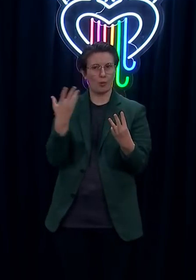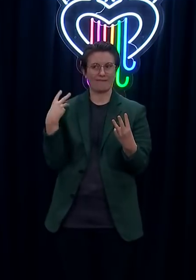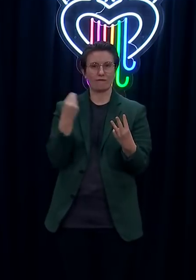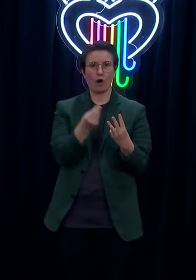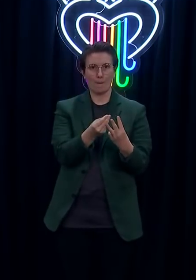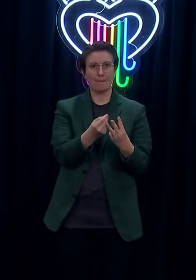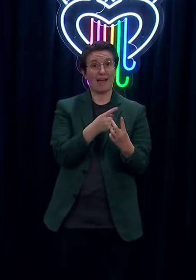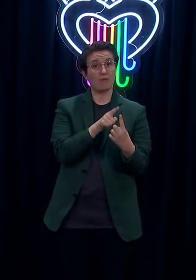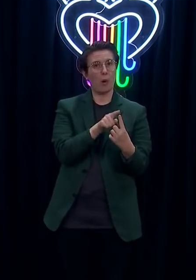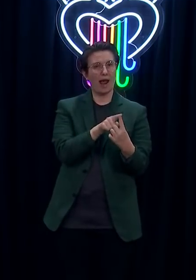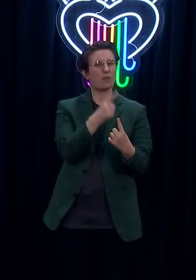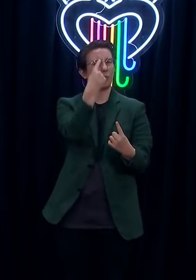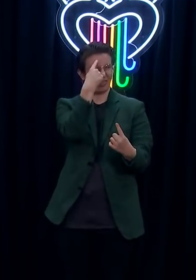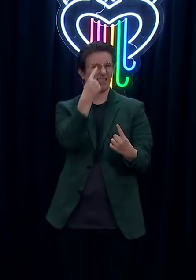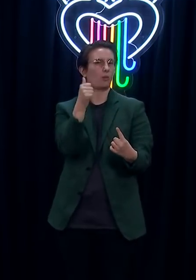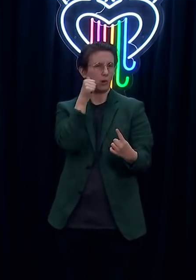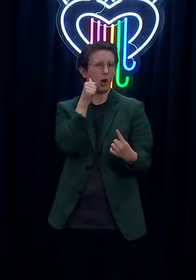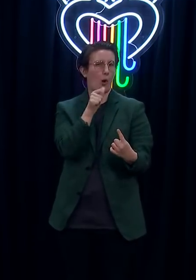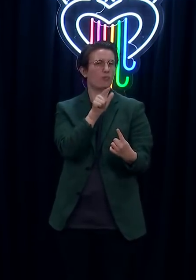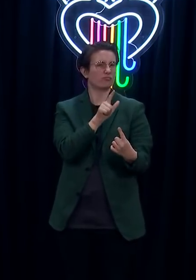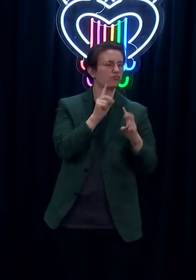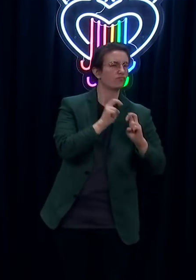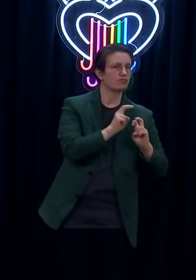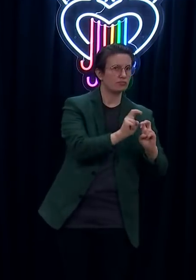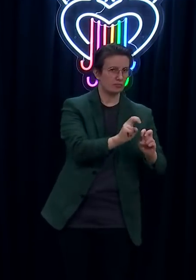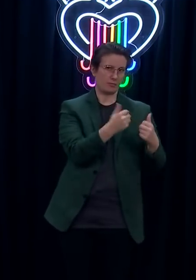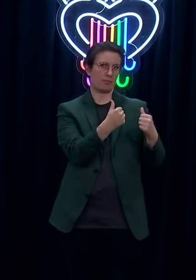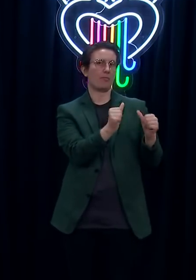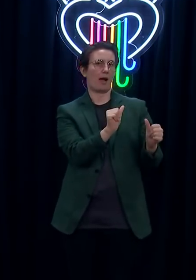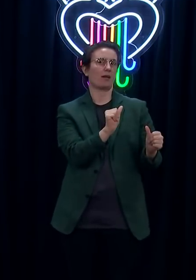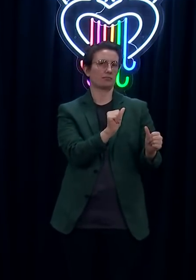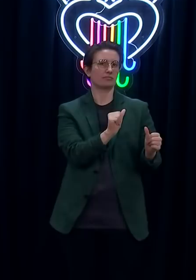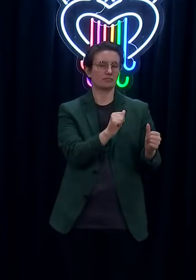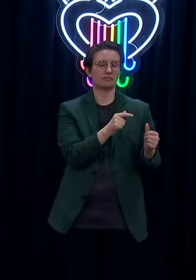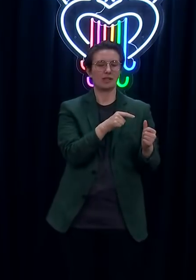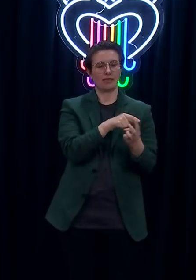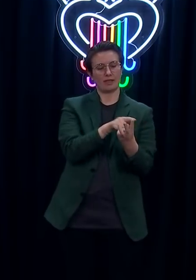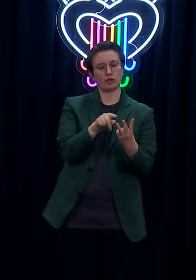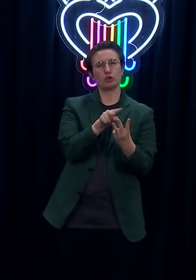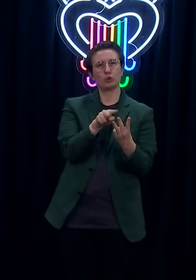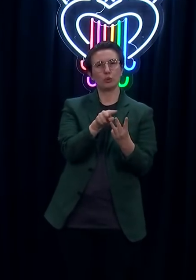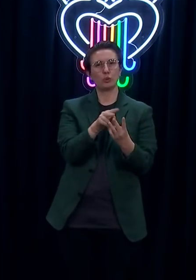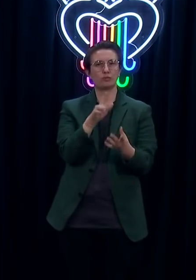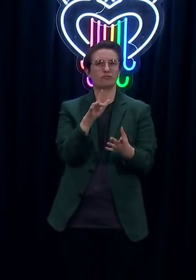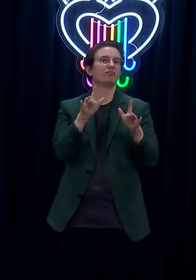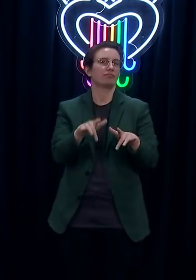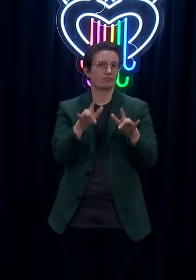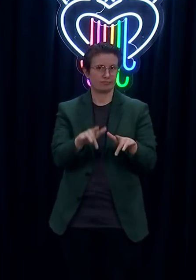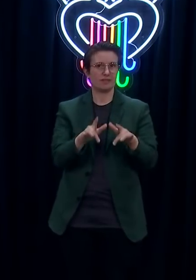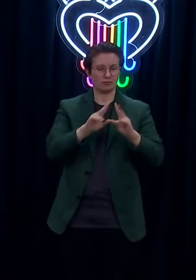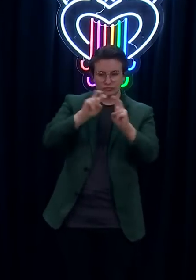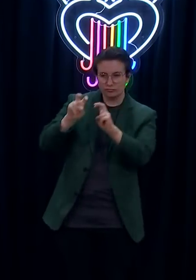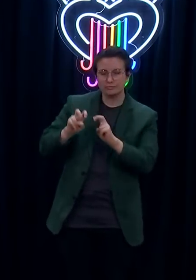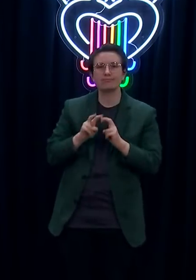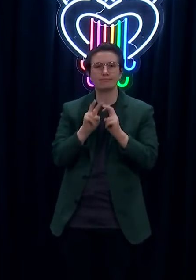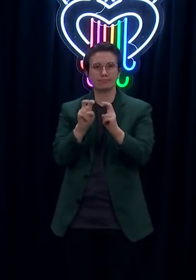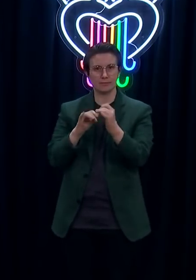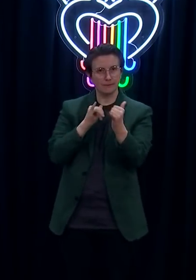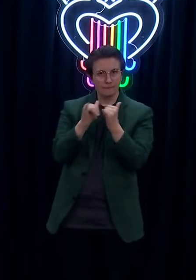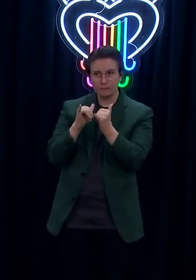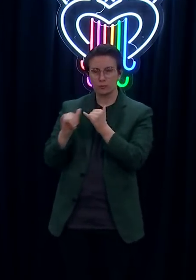interviews. And then yesterday, of course, you will have heard us run through the linkages for those cases. So really what we're seeing is the ongoing